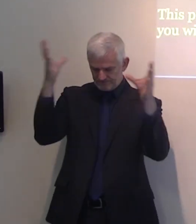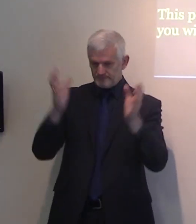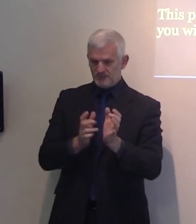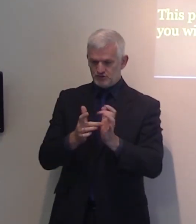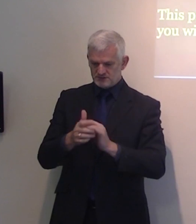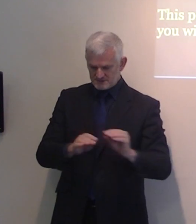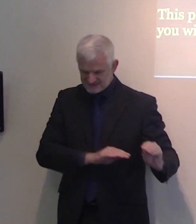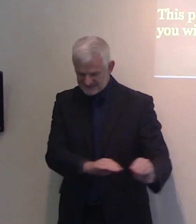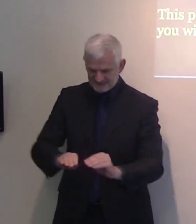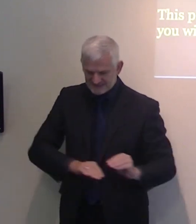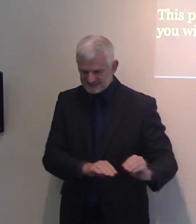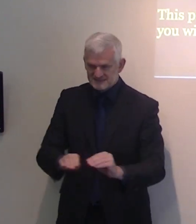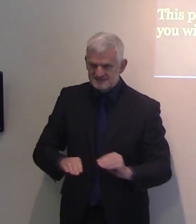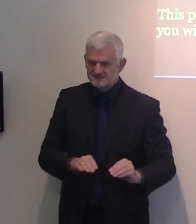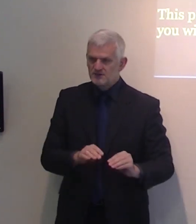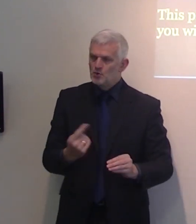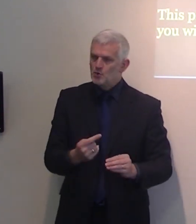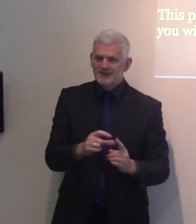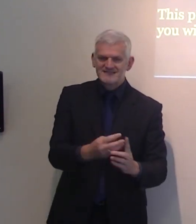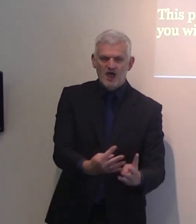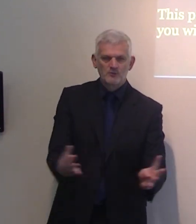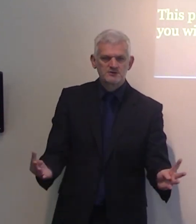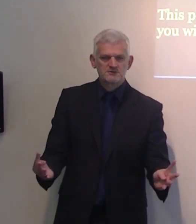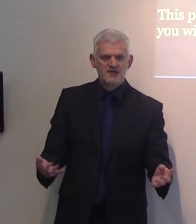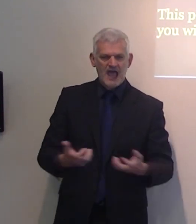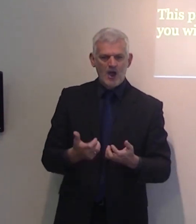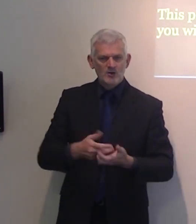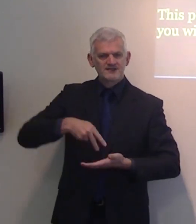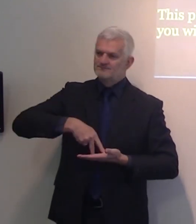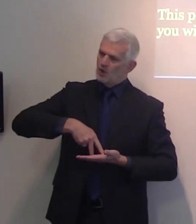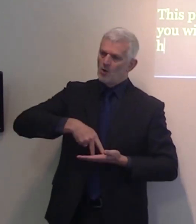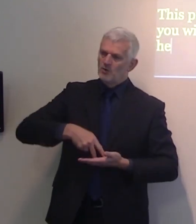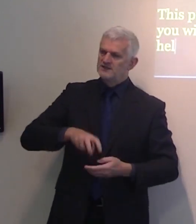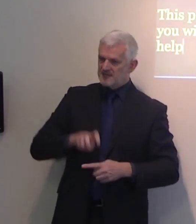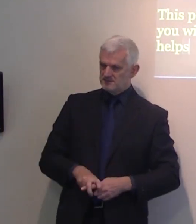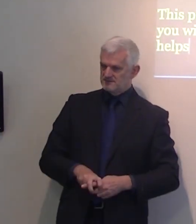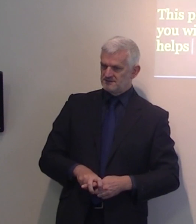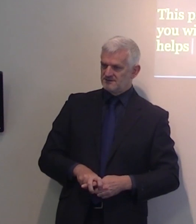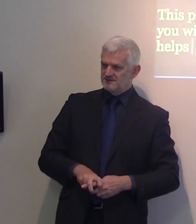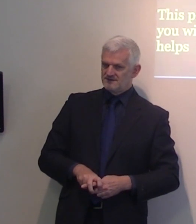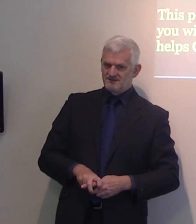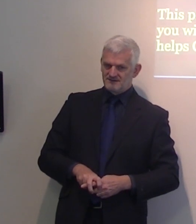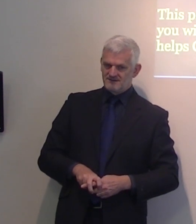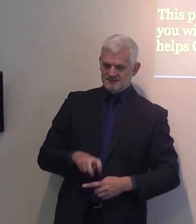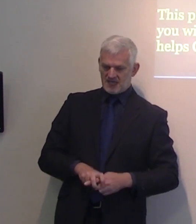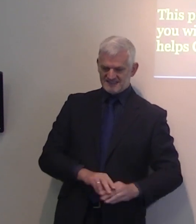sat down. That was a proof of his authority in the past. While the students stood,